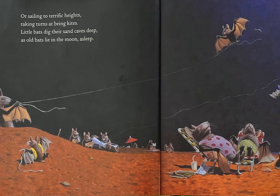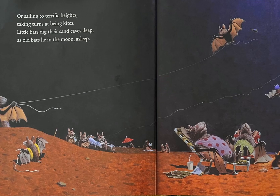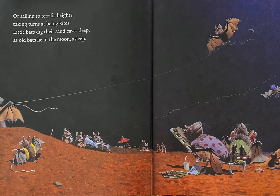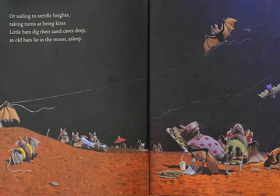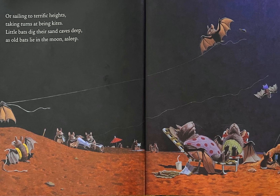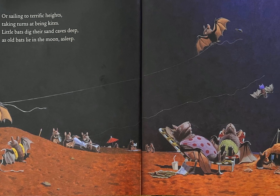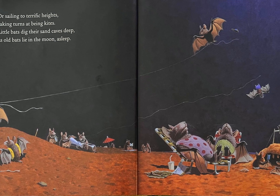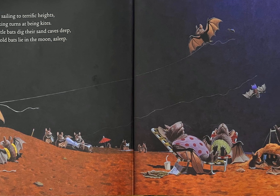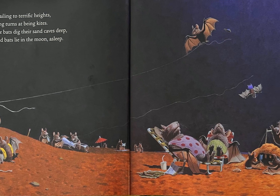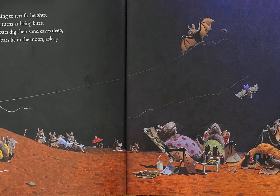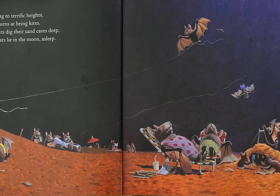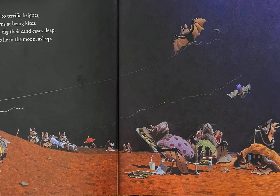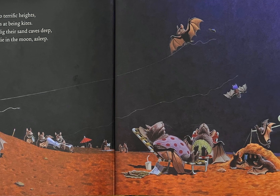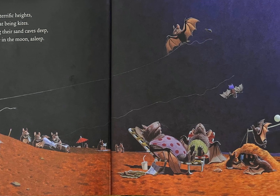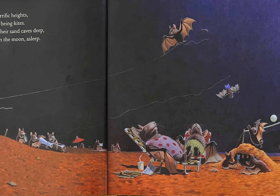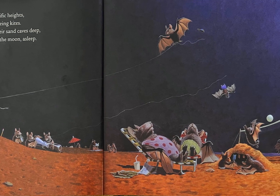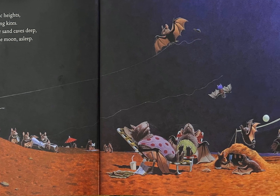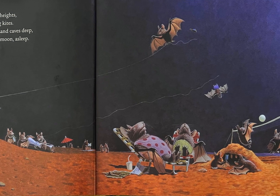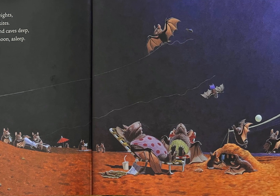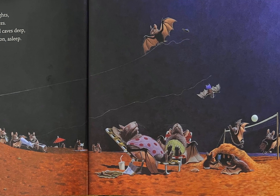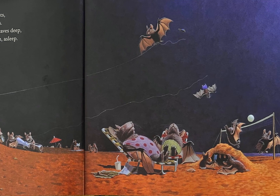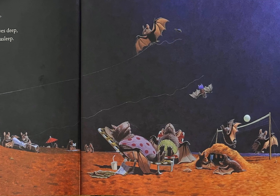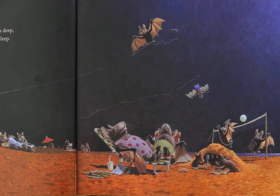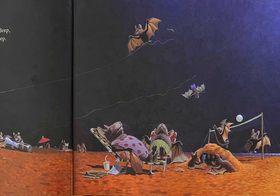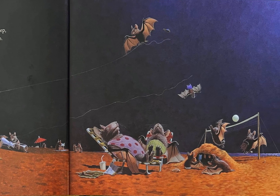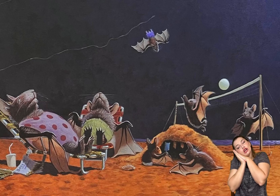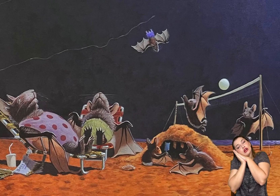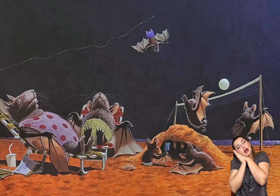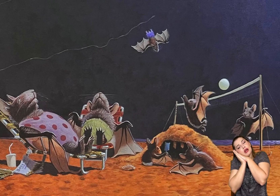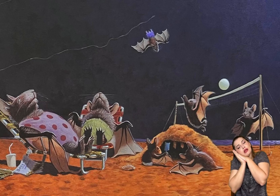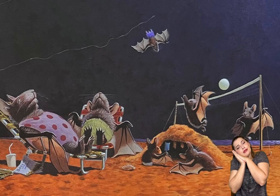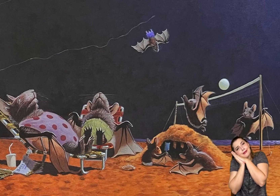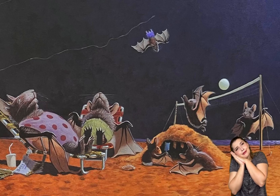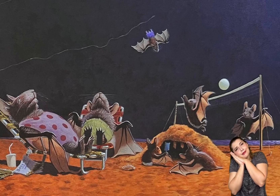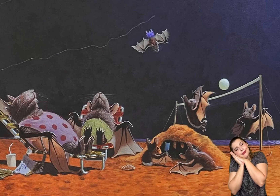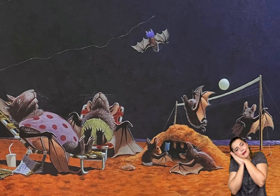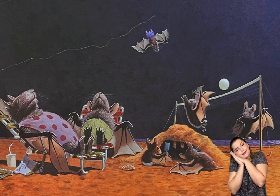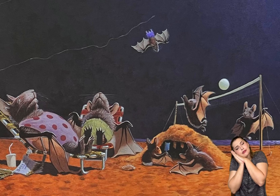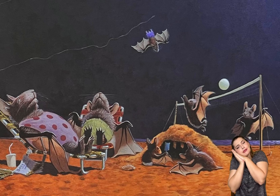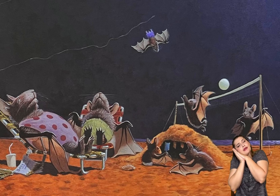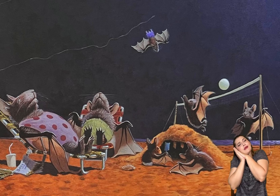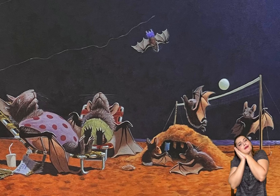Little bats! dig their sand caves deep! As old bats lie in the moon escape!